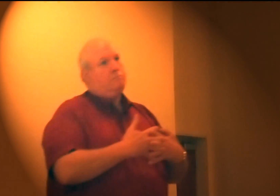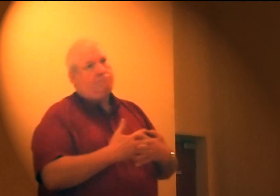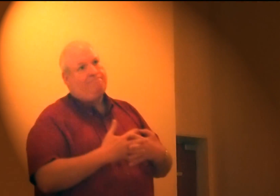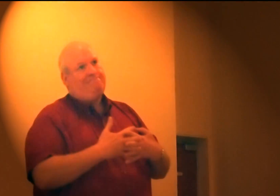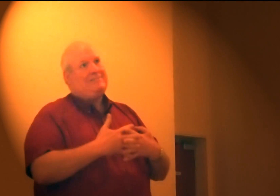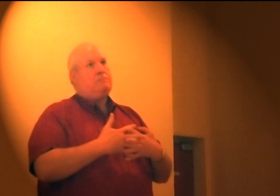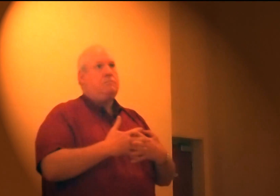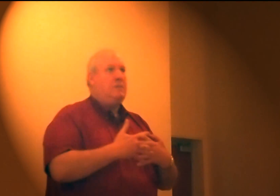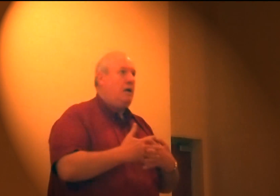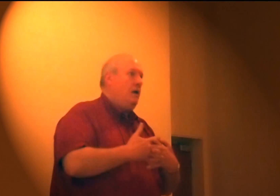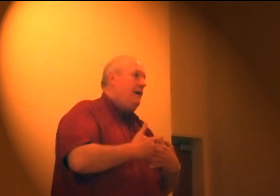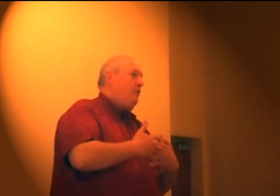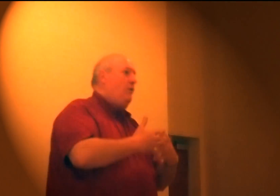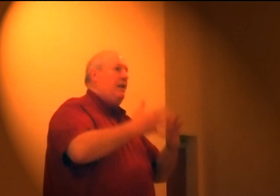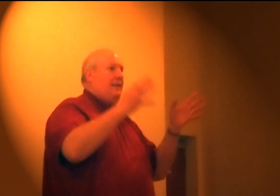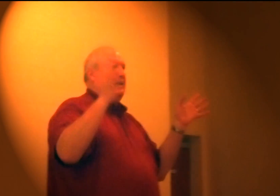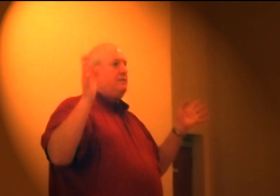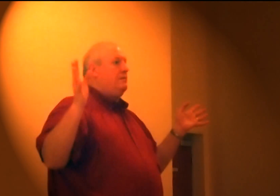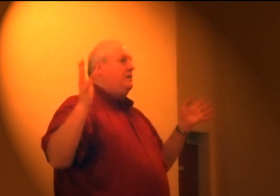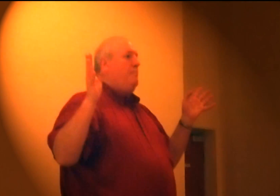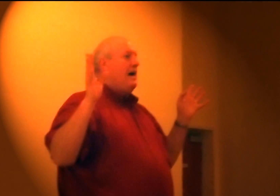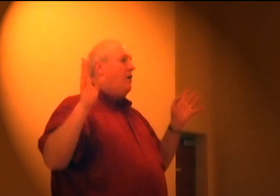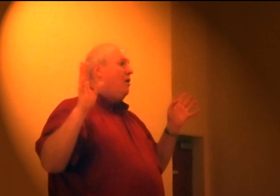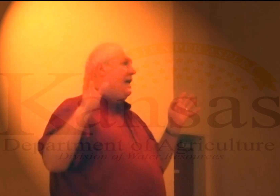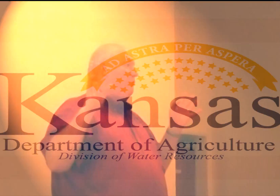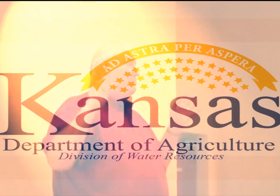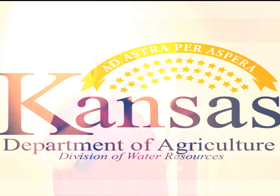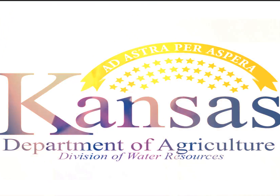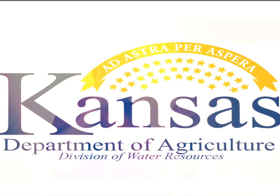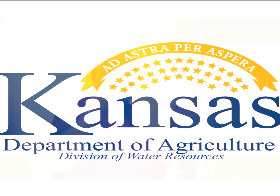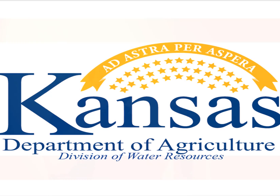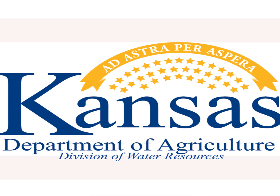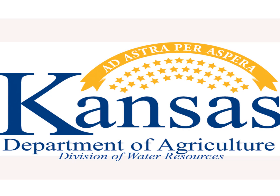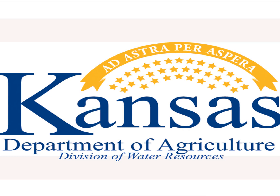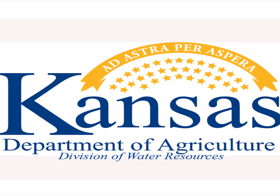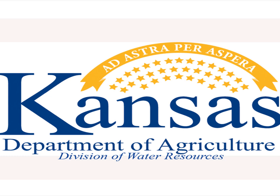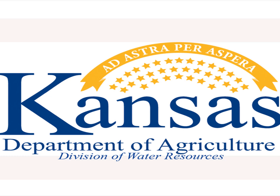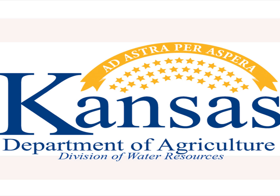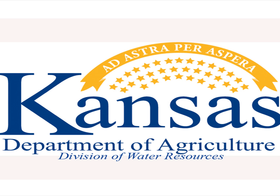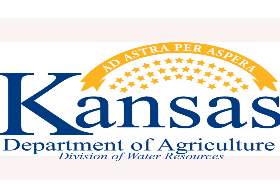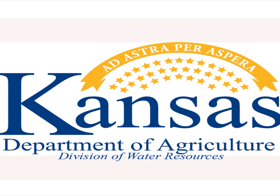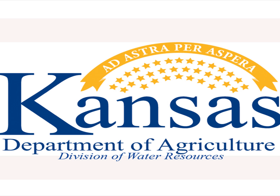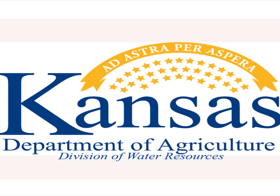really that's about all i was planning to cover